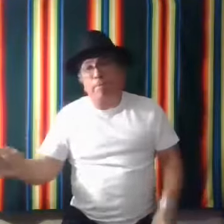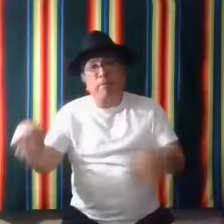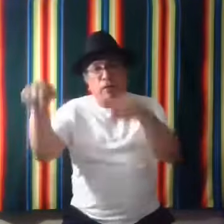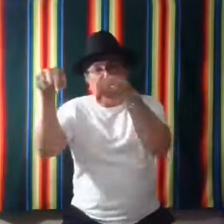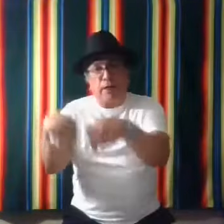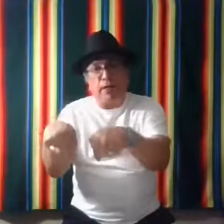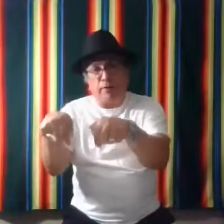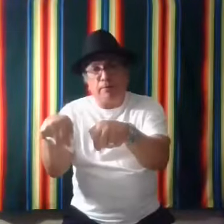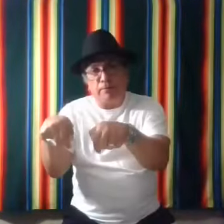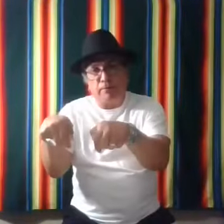Tired.